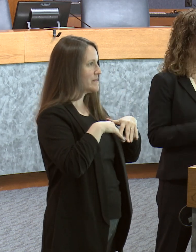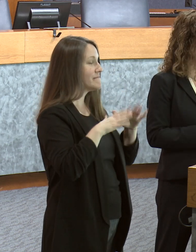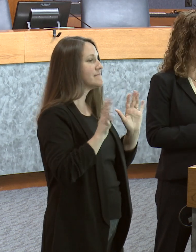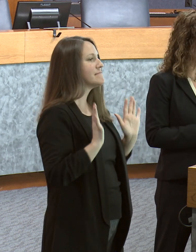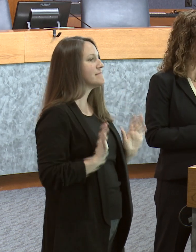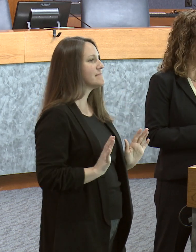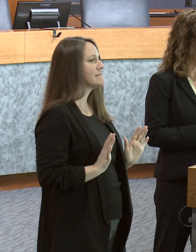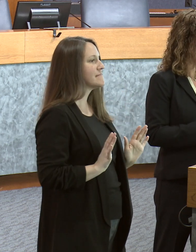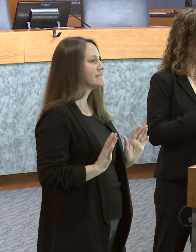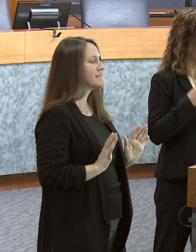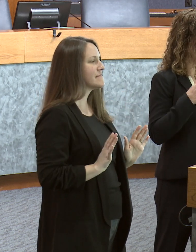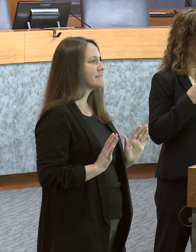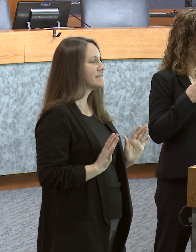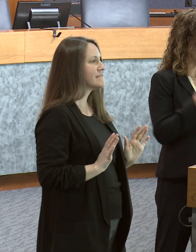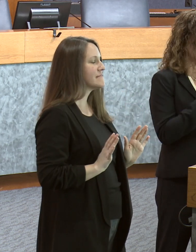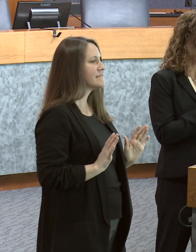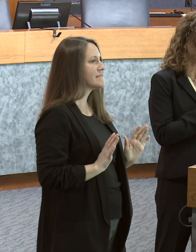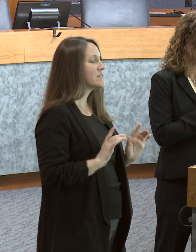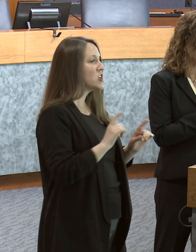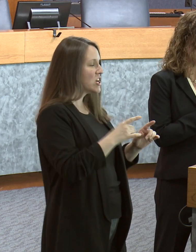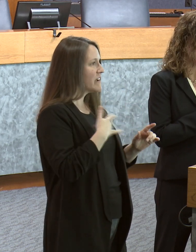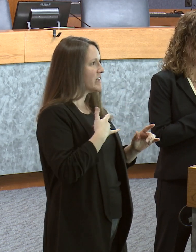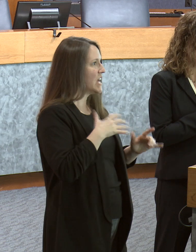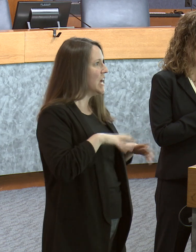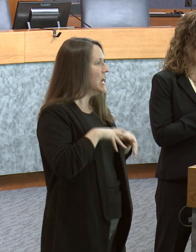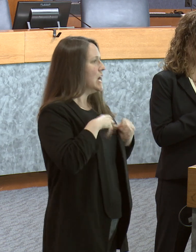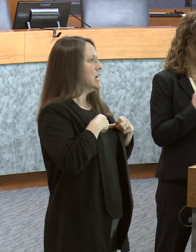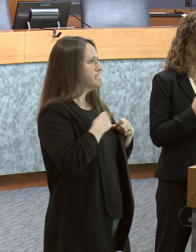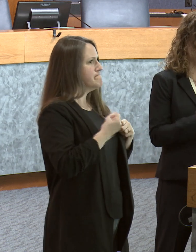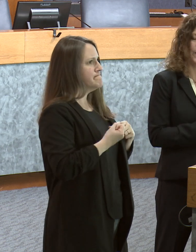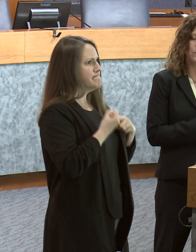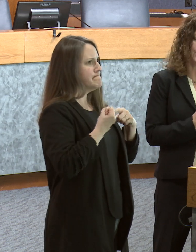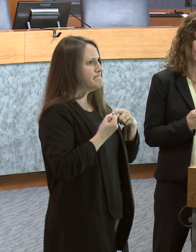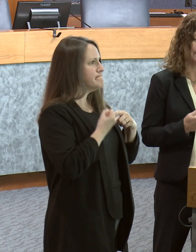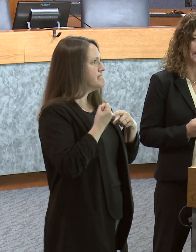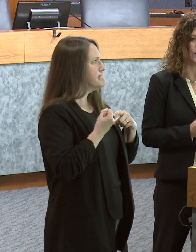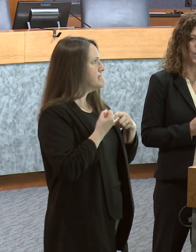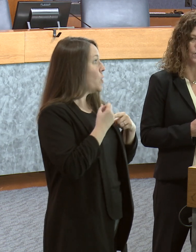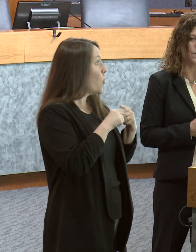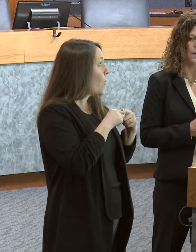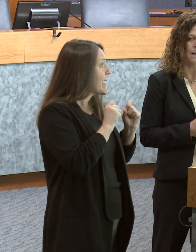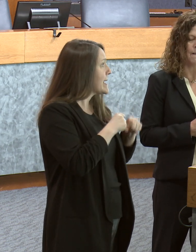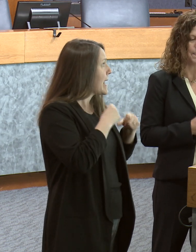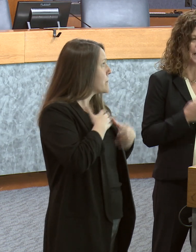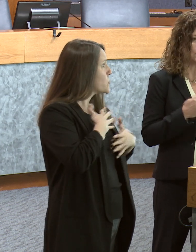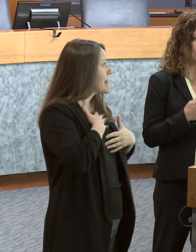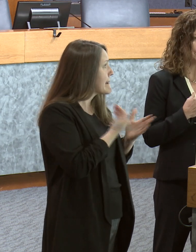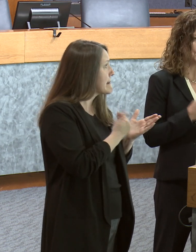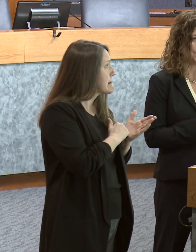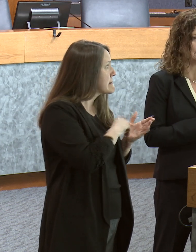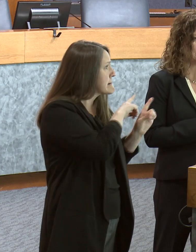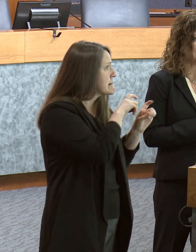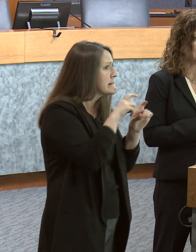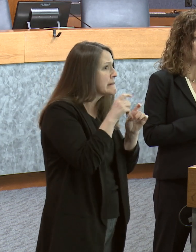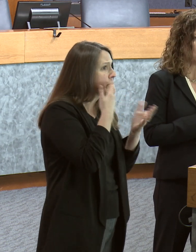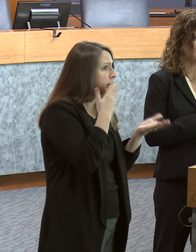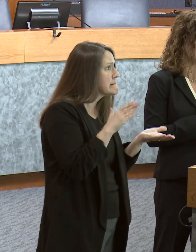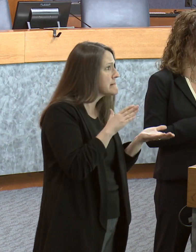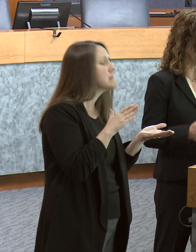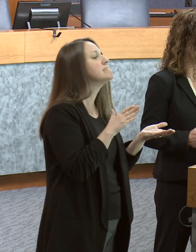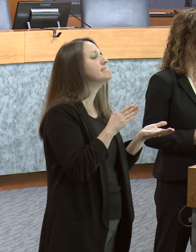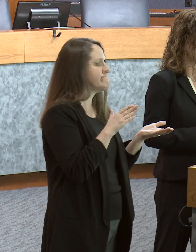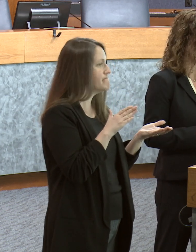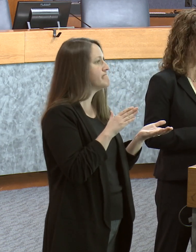That feeling of holding your breath and not knowing when you can let go, that's what Virginians